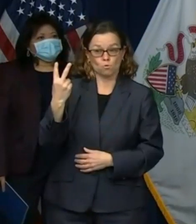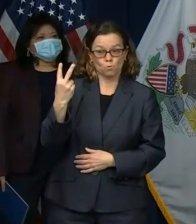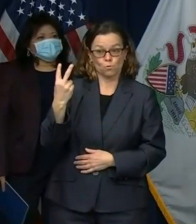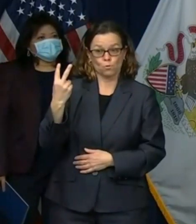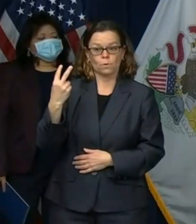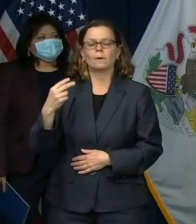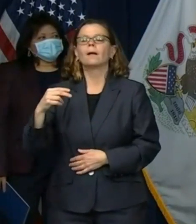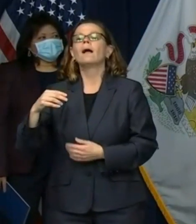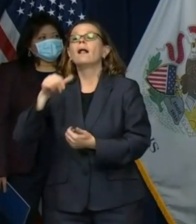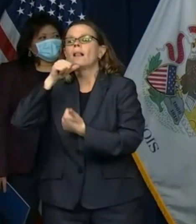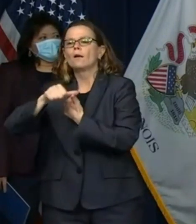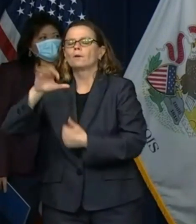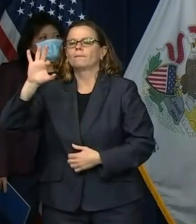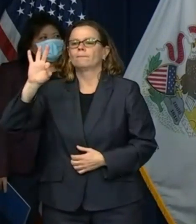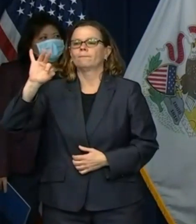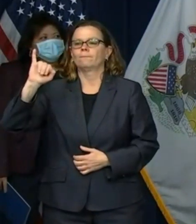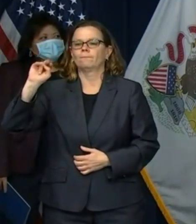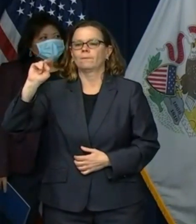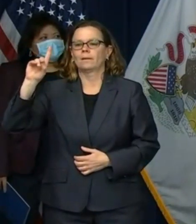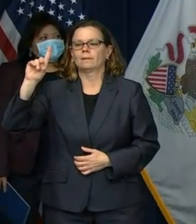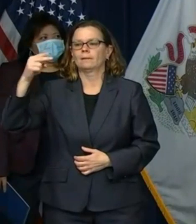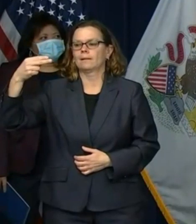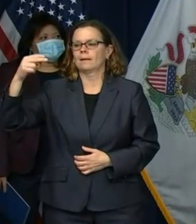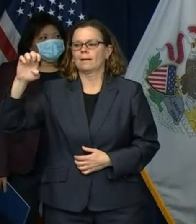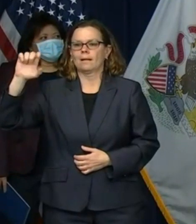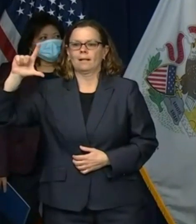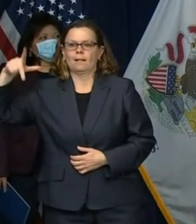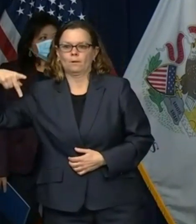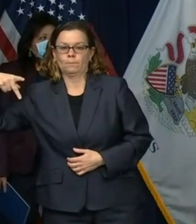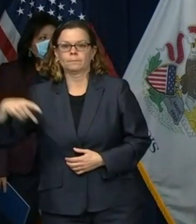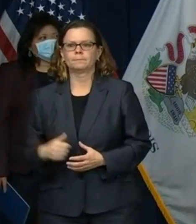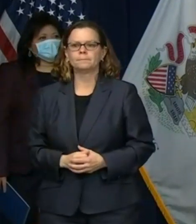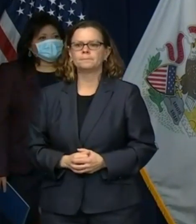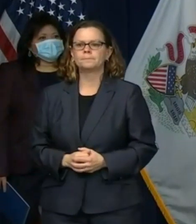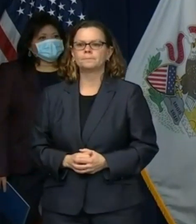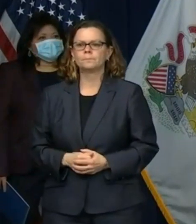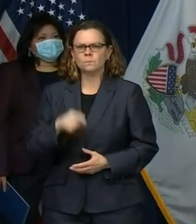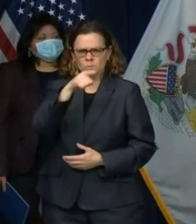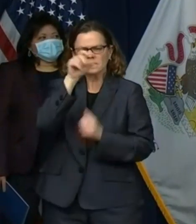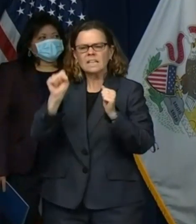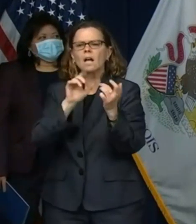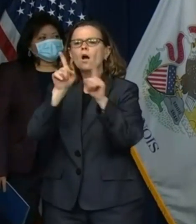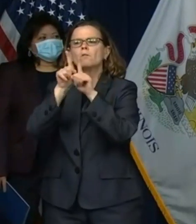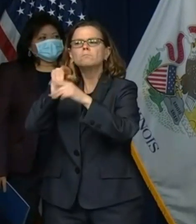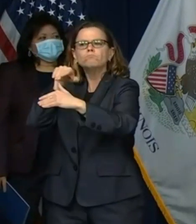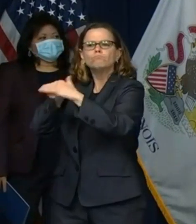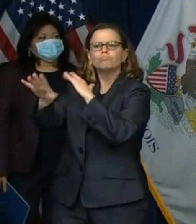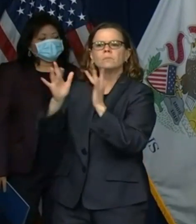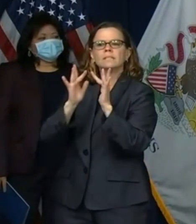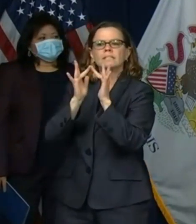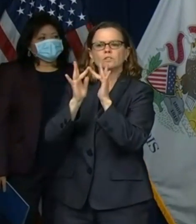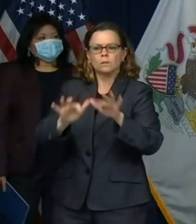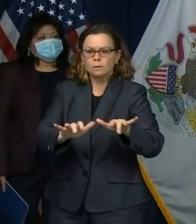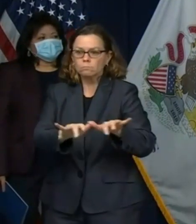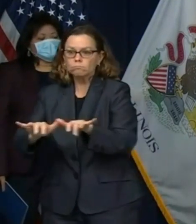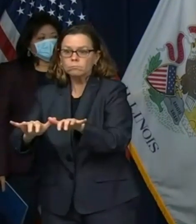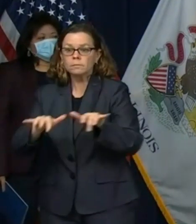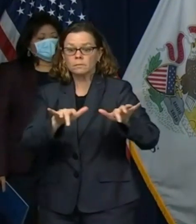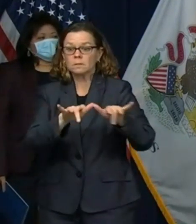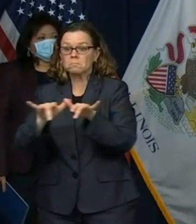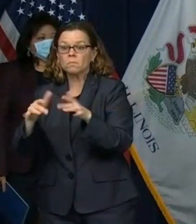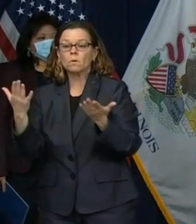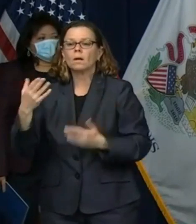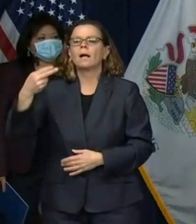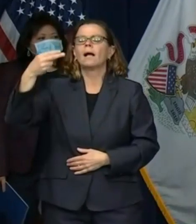helplineil.org helplineil.org